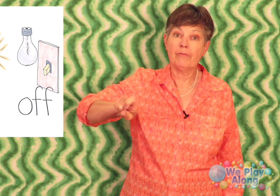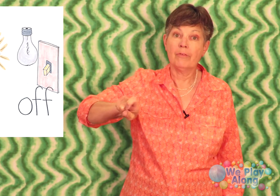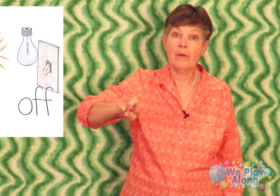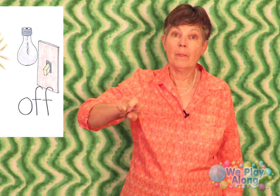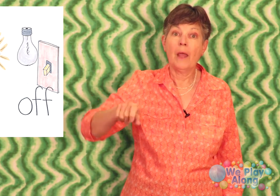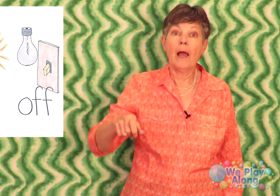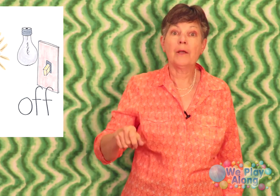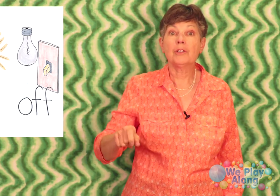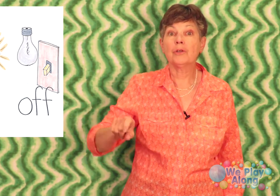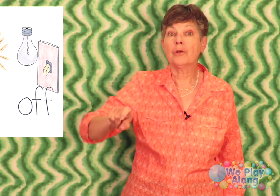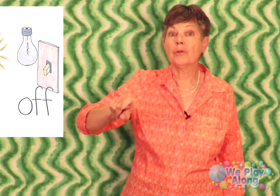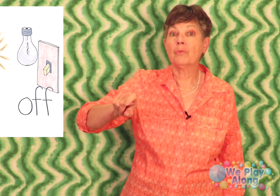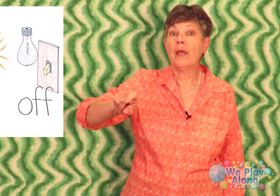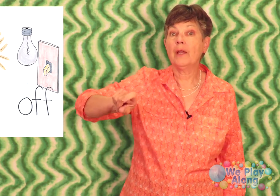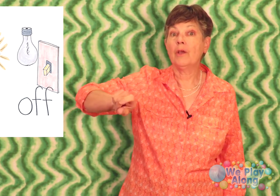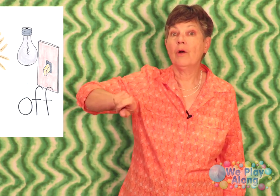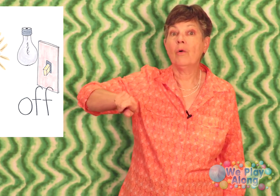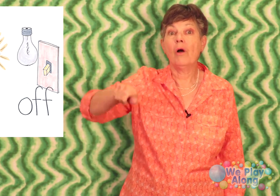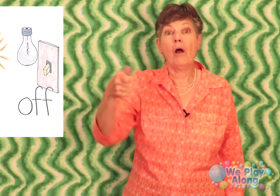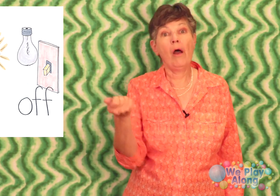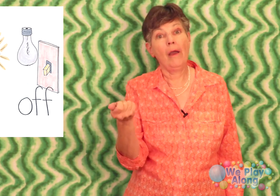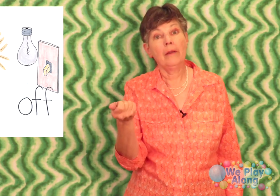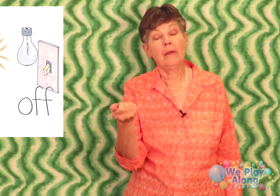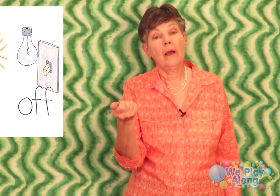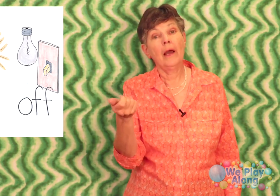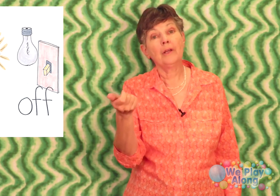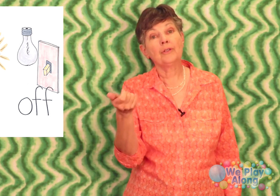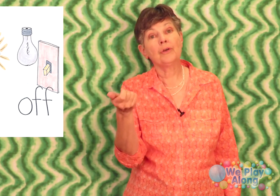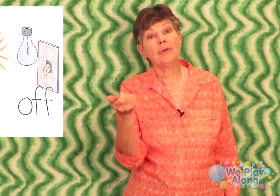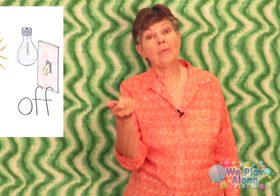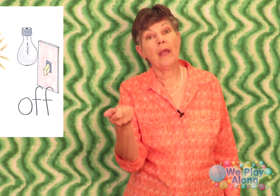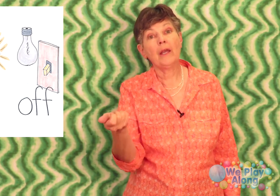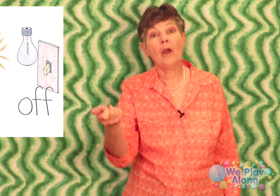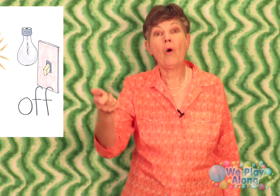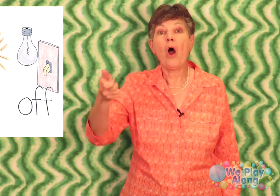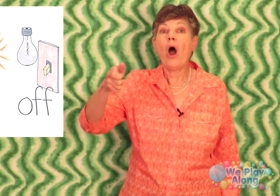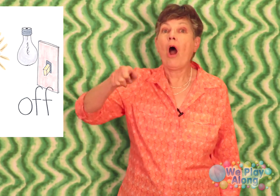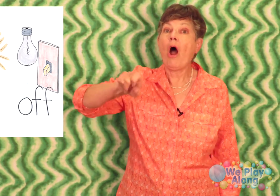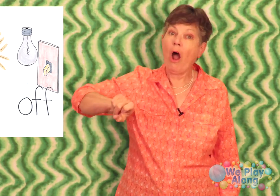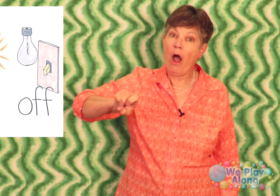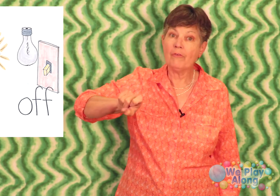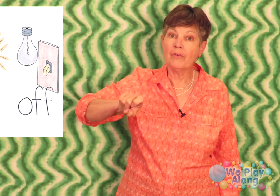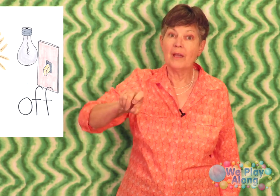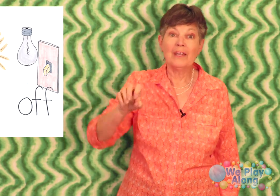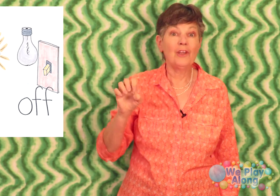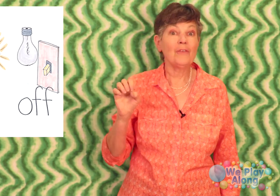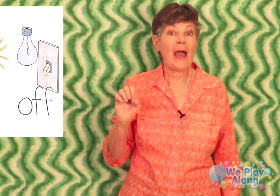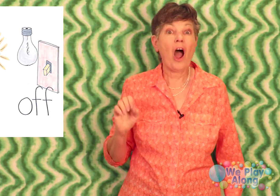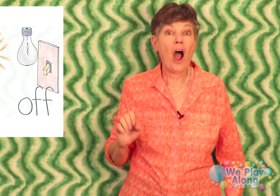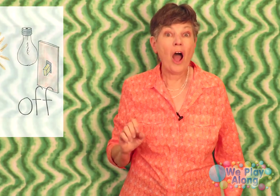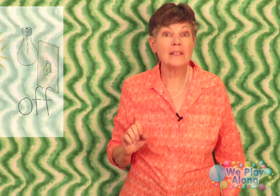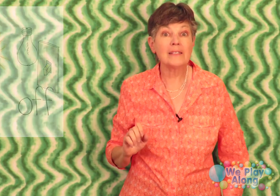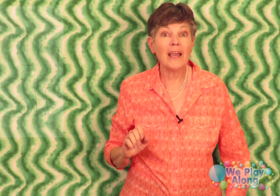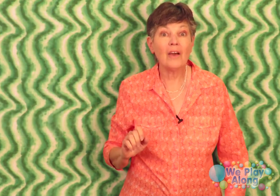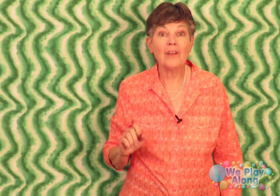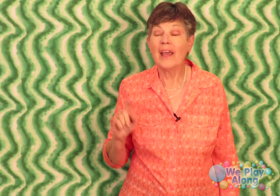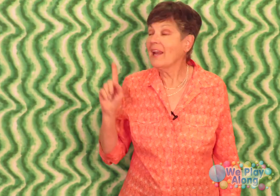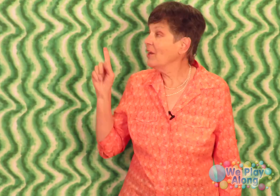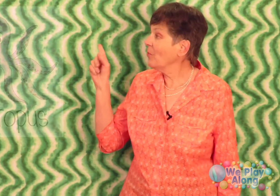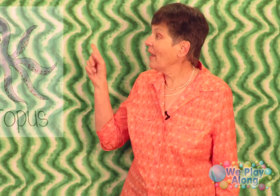I'm going to turn the radio on I'm going to turn the radio off you hear that ah sound and here we